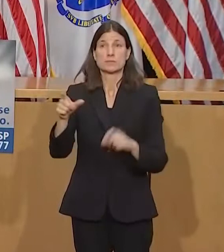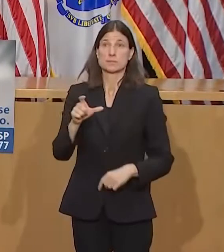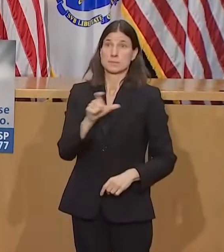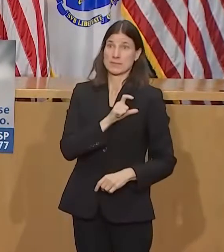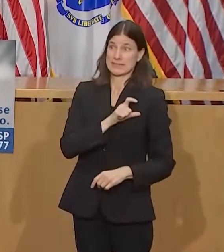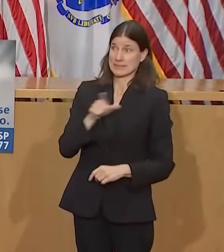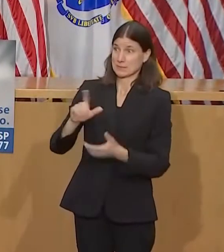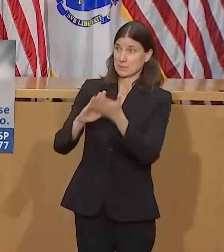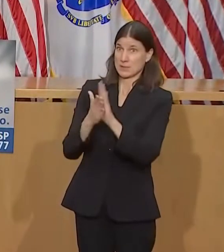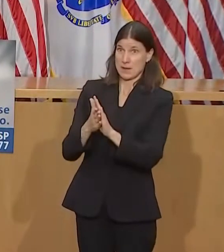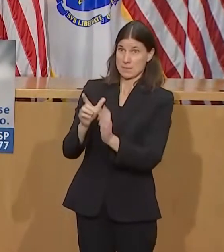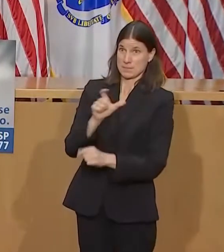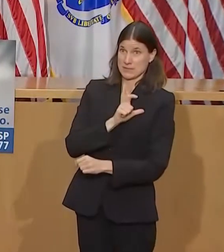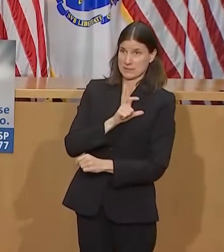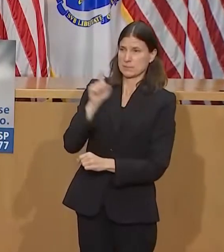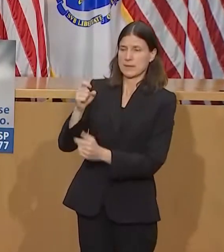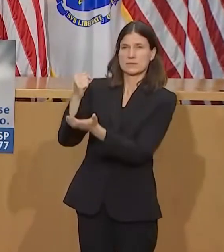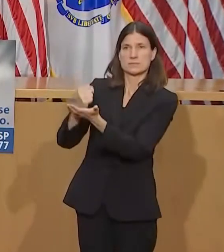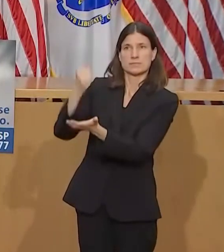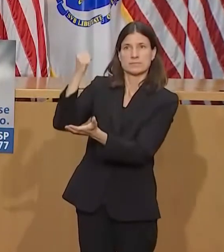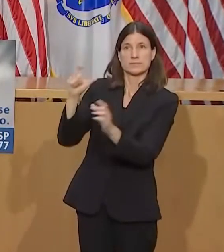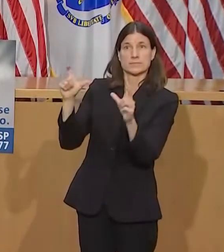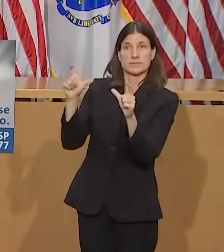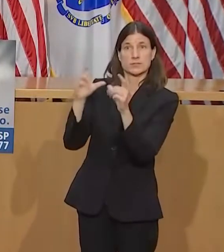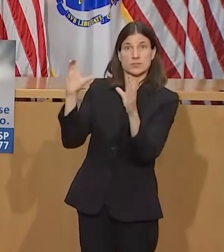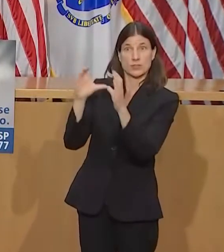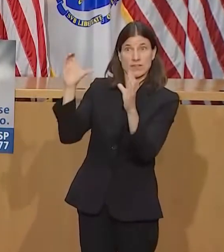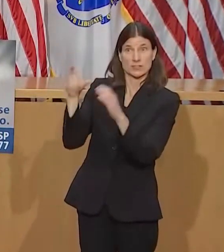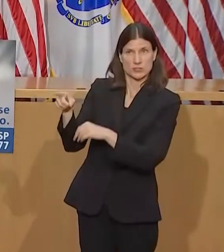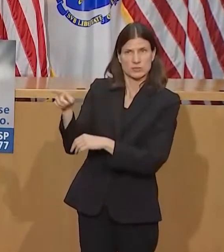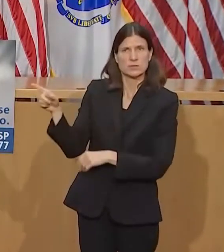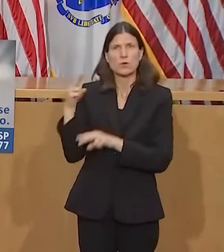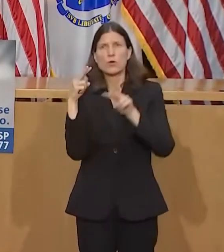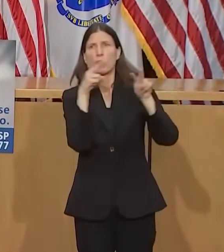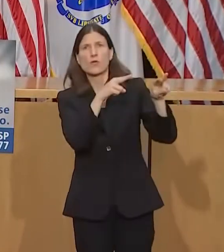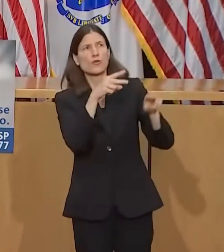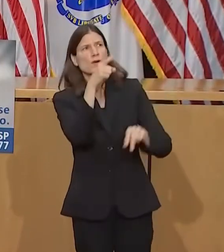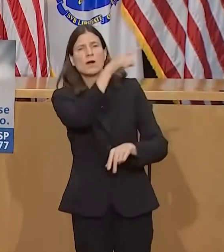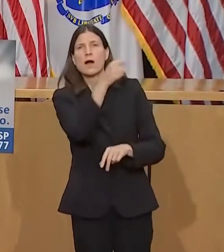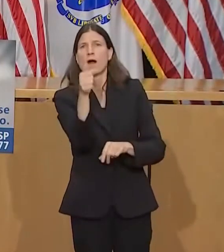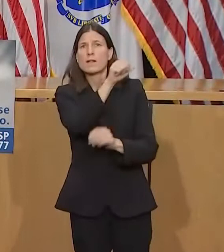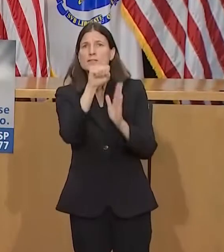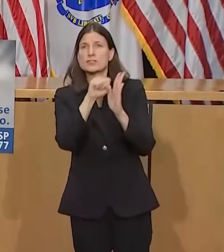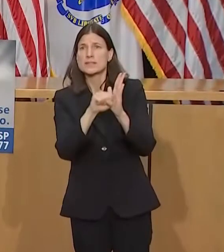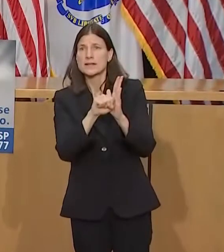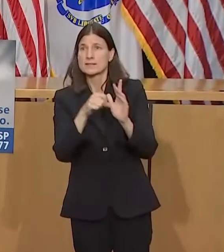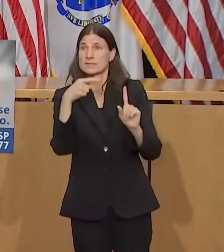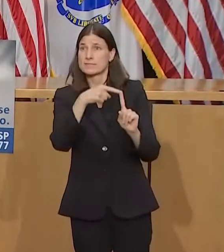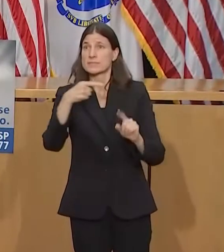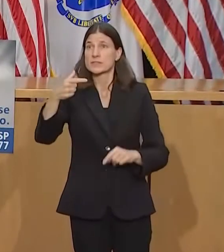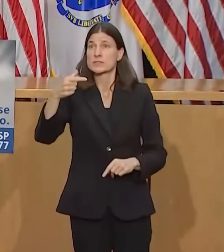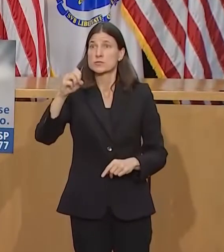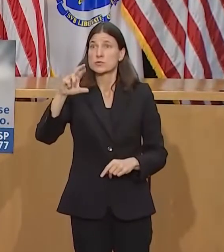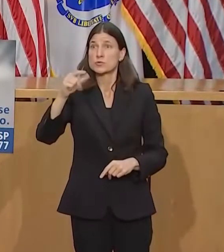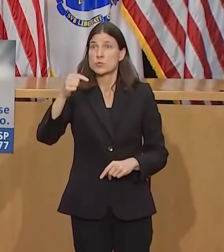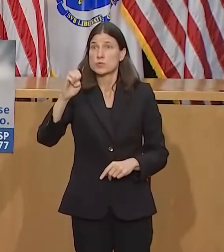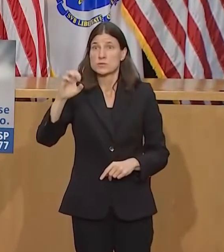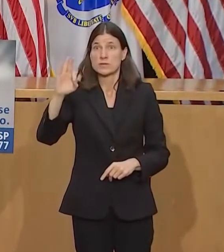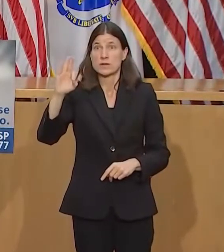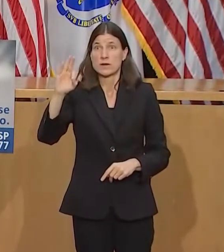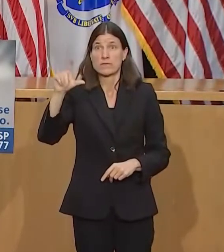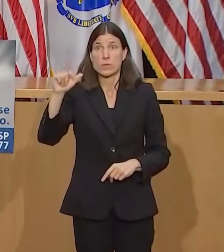is the time to get this done. Mr. Floyd's death sparked outrage, sadness, and a fortified call